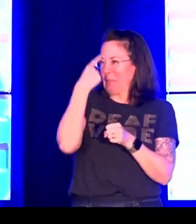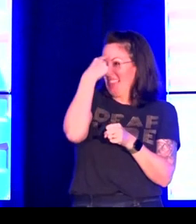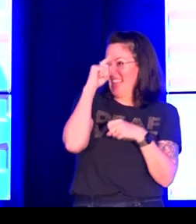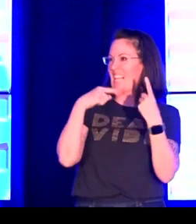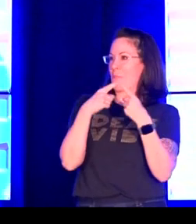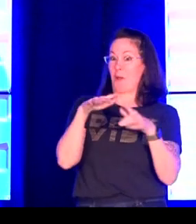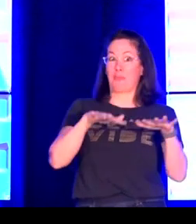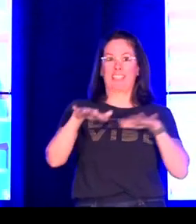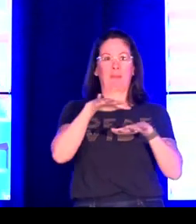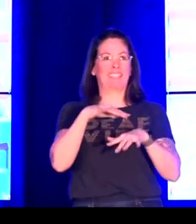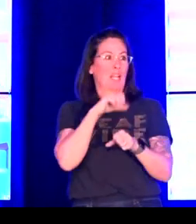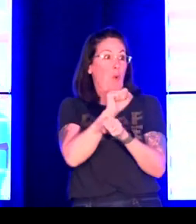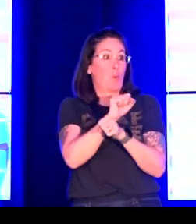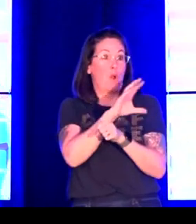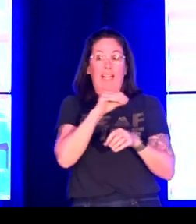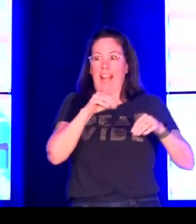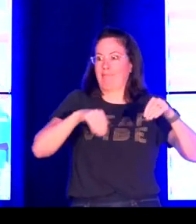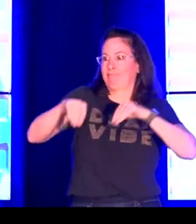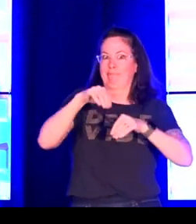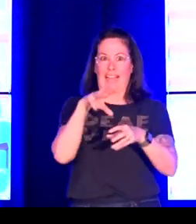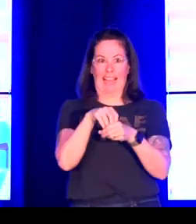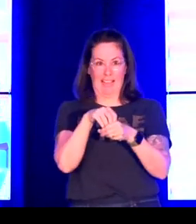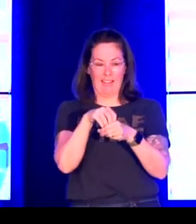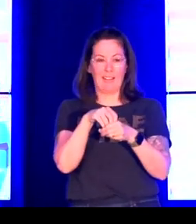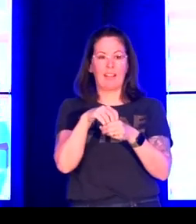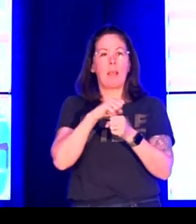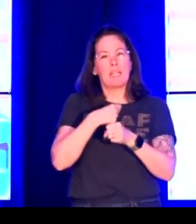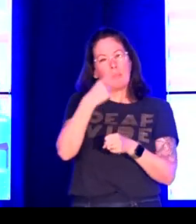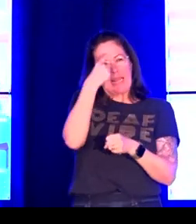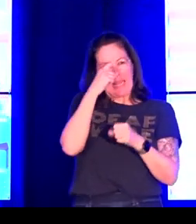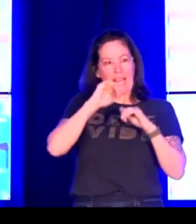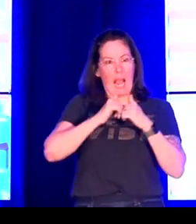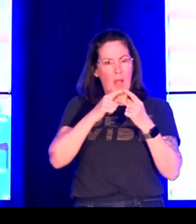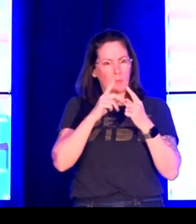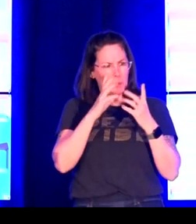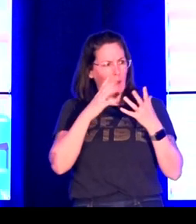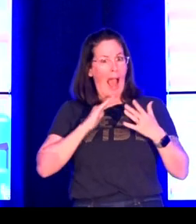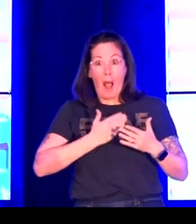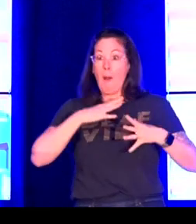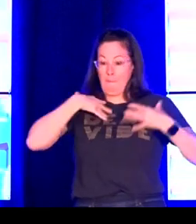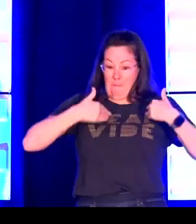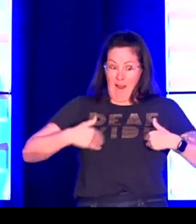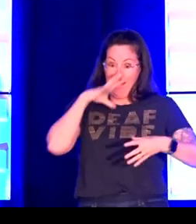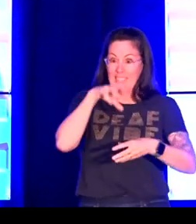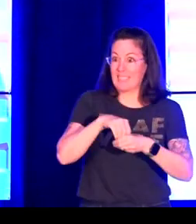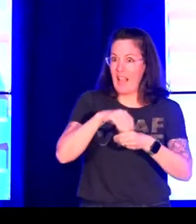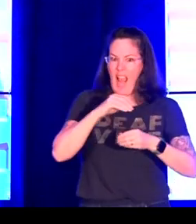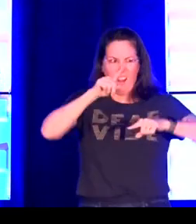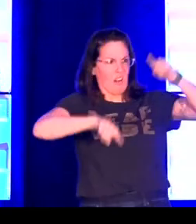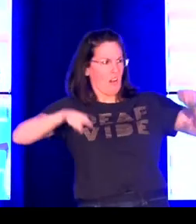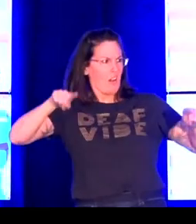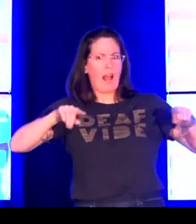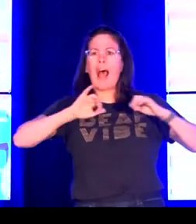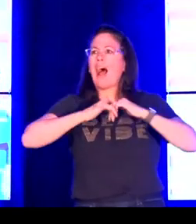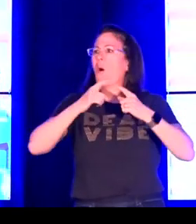influences my practices. So thinking about the spaces that we work in and the ways that we